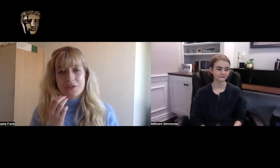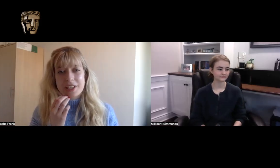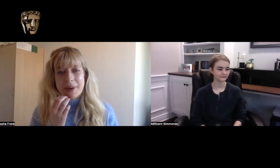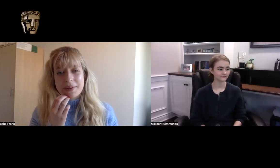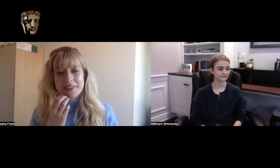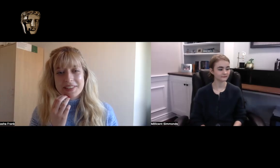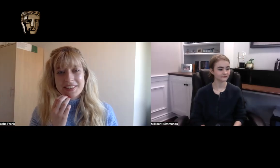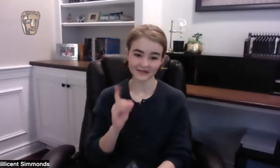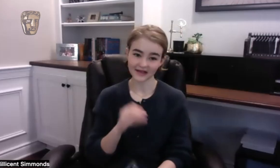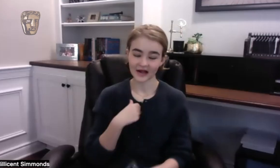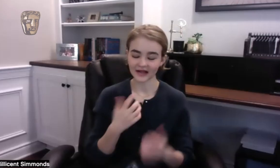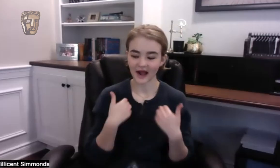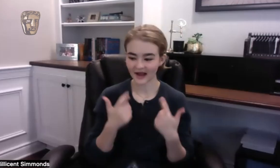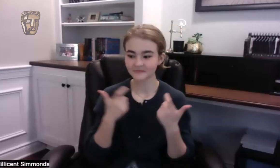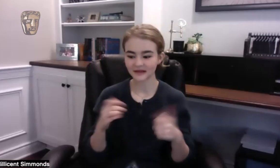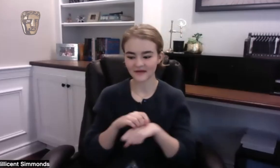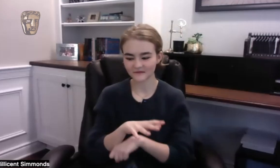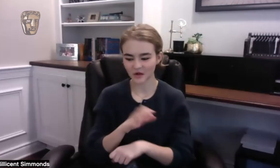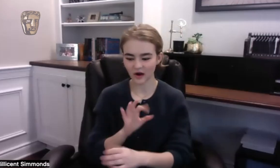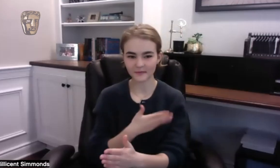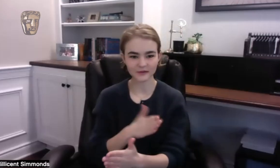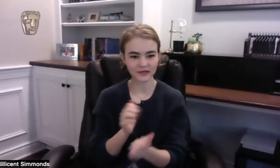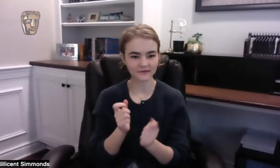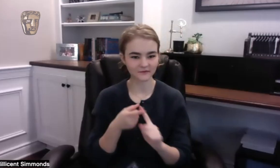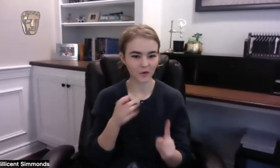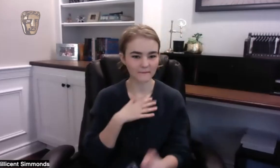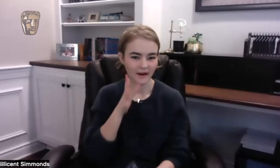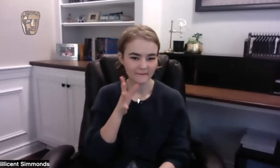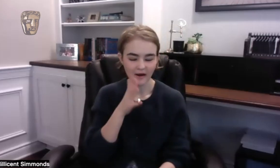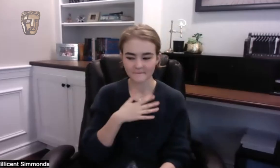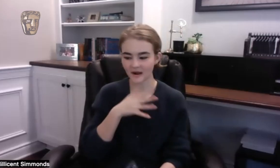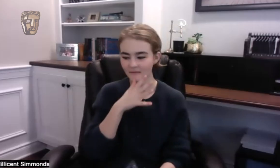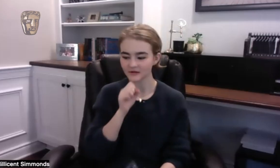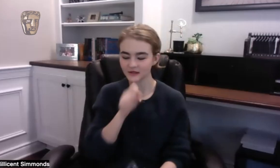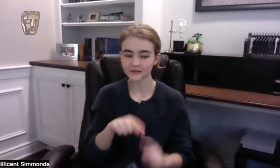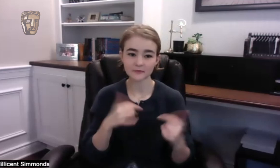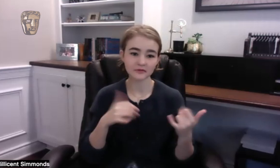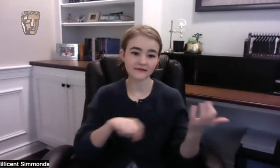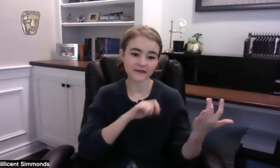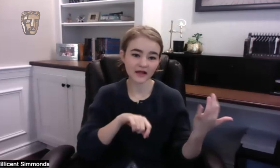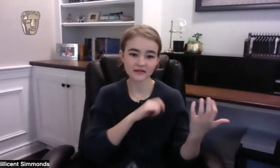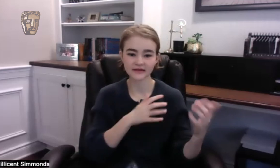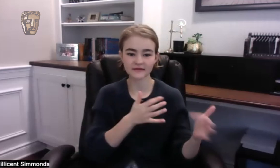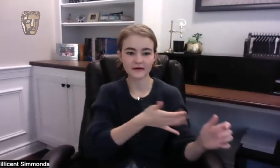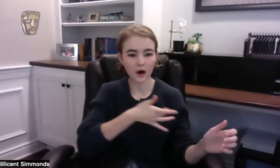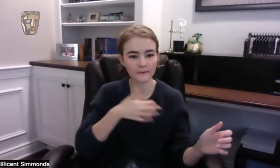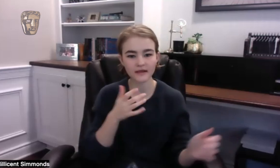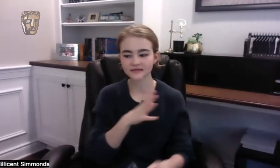Chili Peppers. Yes I have I loved music I've had my mom influenced me a lot